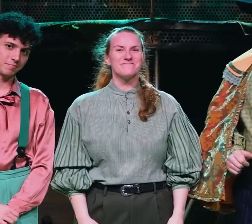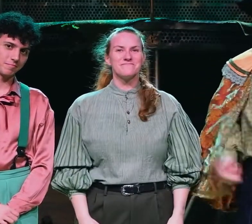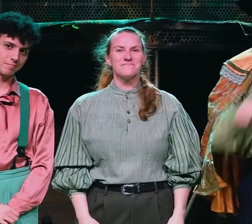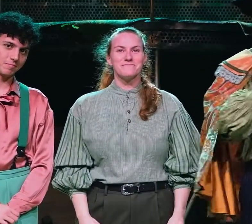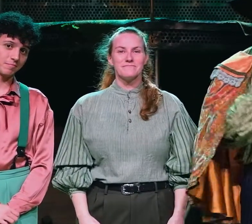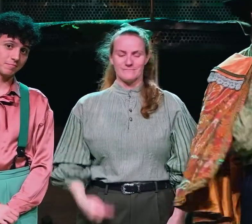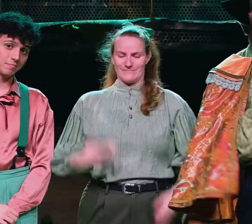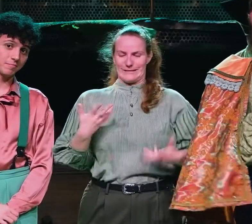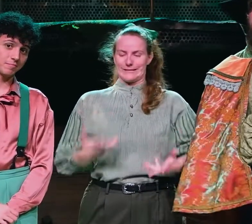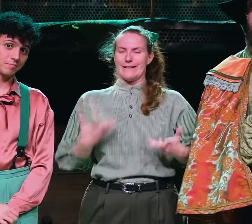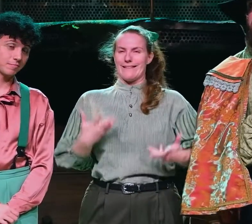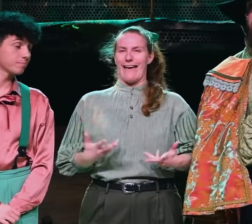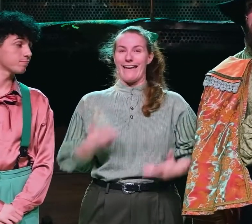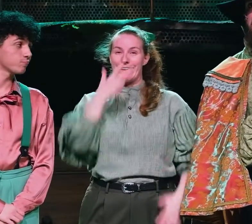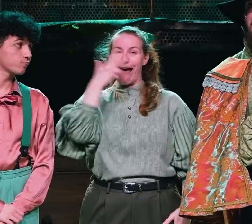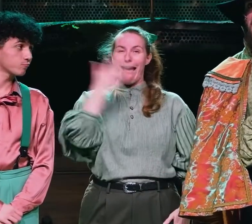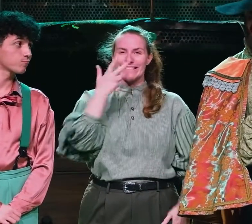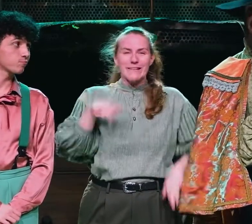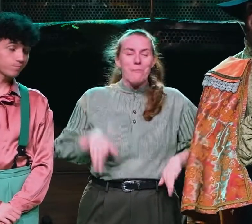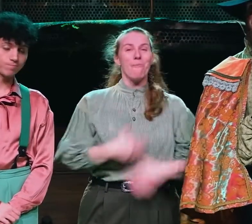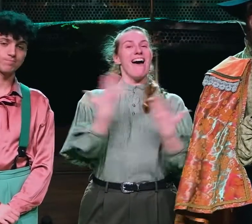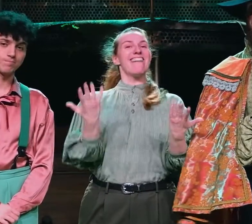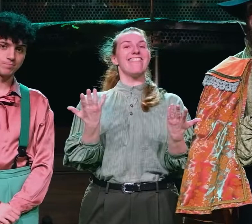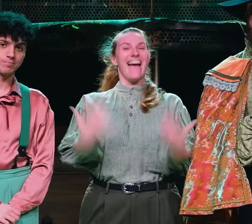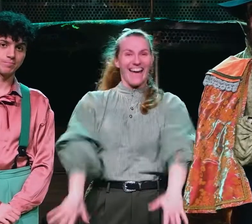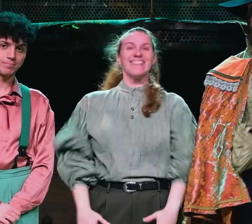And it's our 18th birthday.